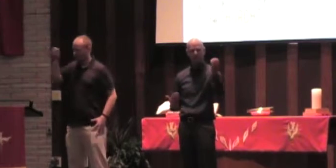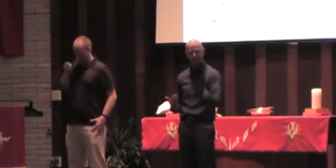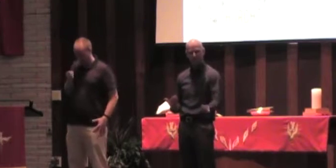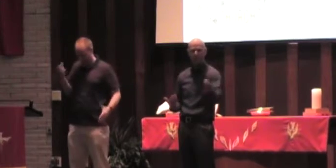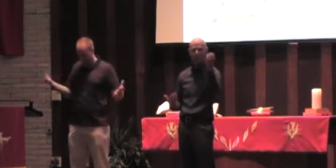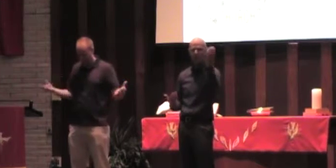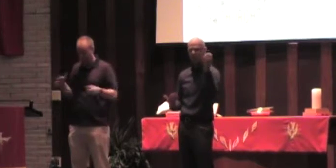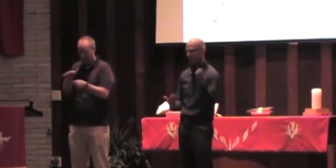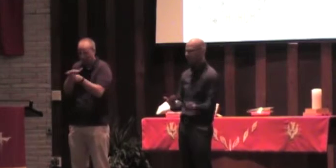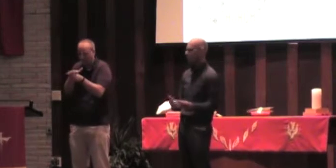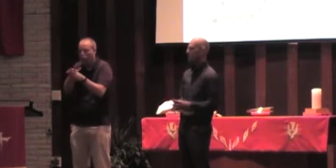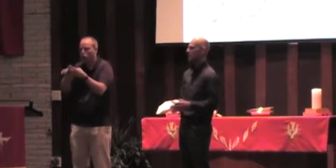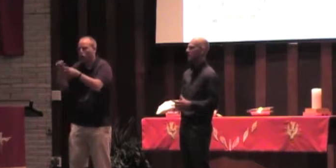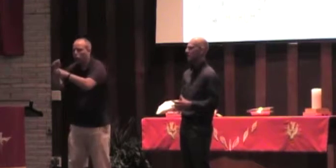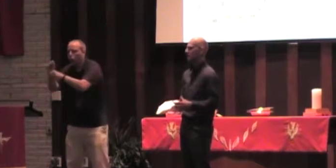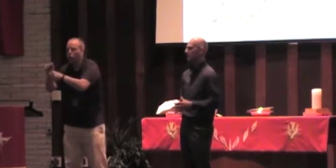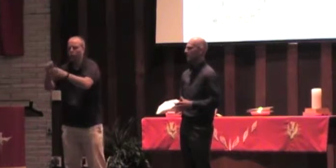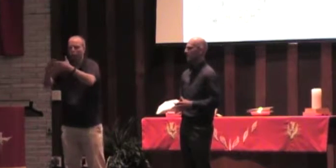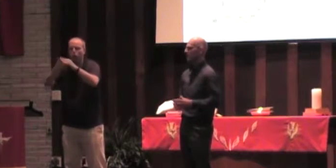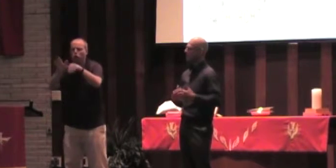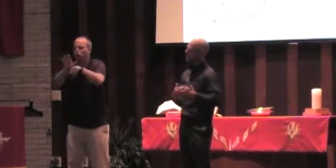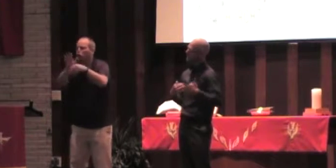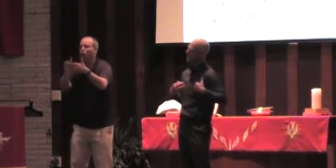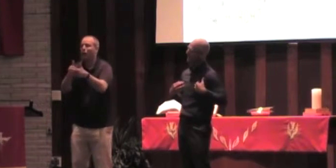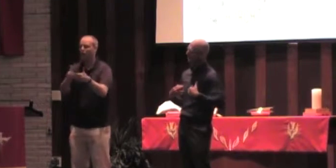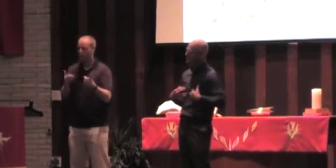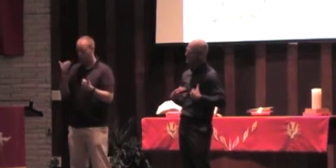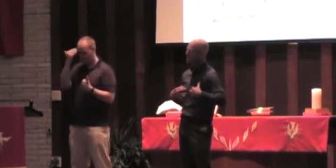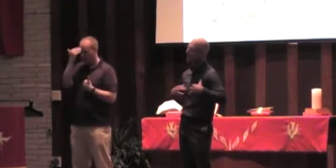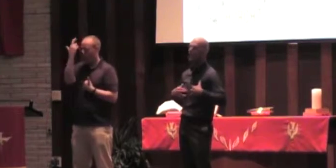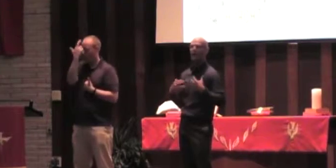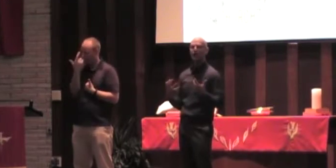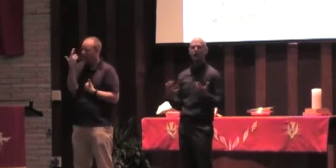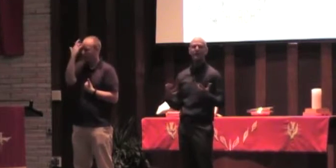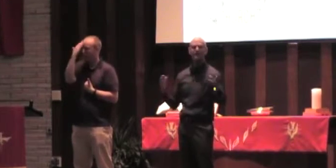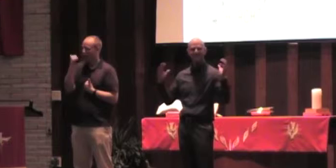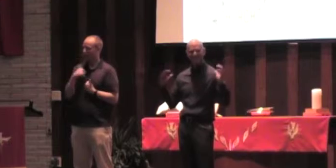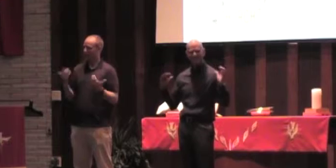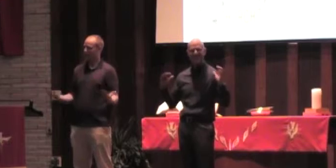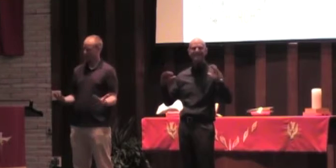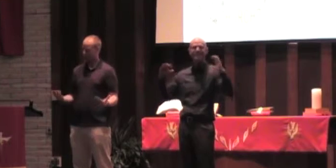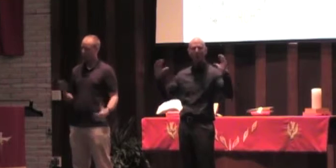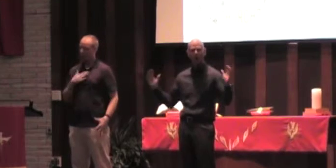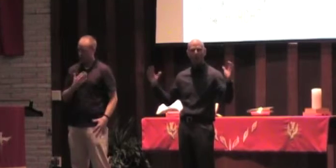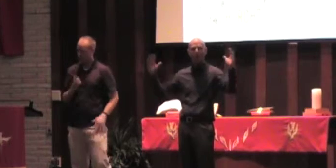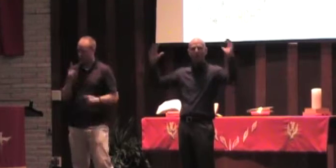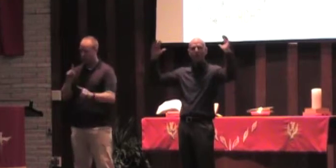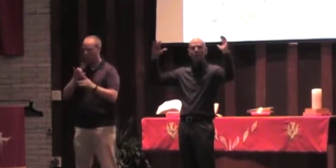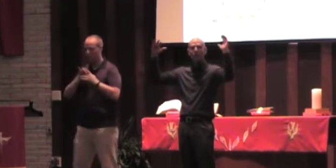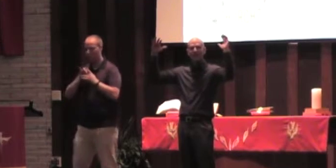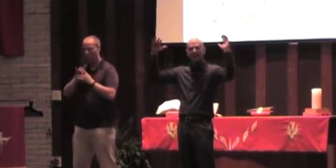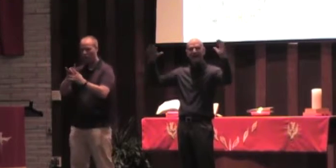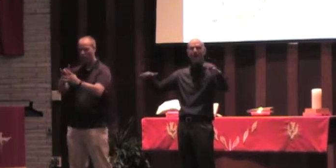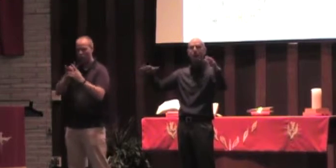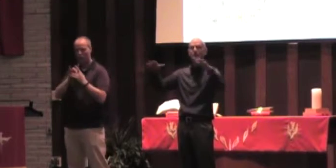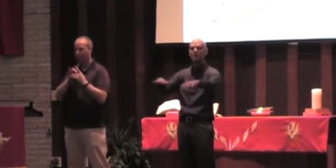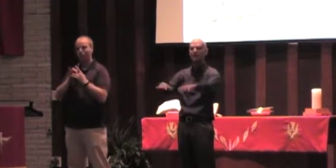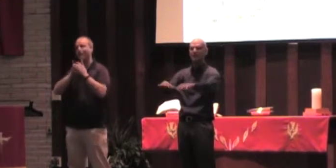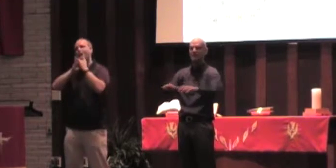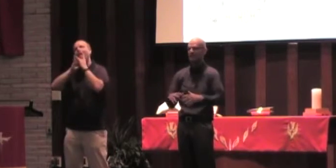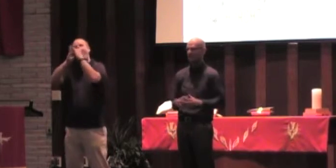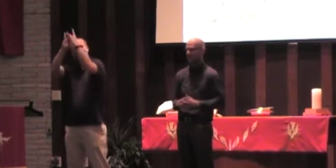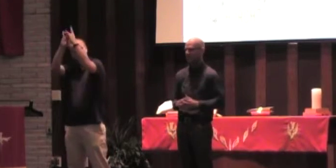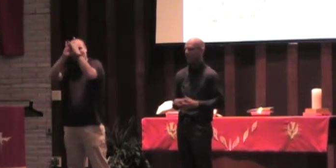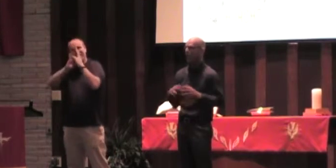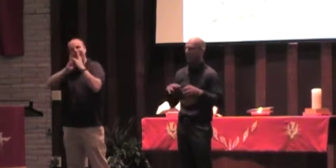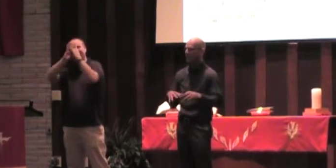your neighborhood, your place of work, your community. And the question in our hearts is, will I go there seeking to cooperate with the ways that God wants